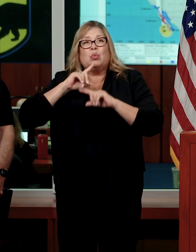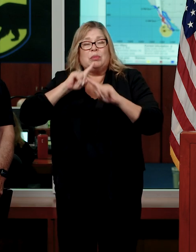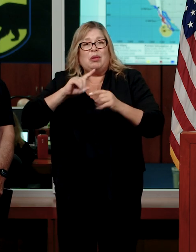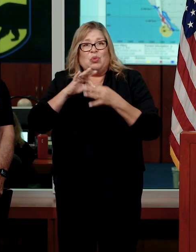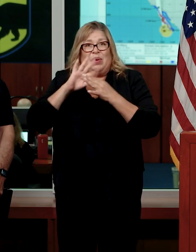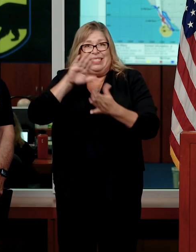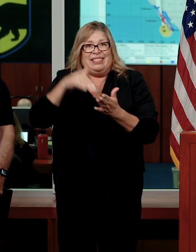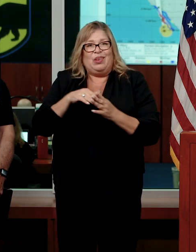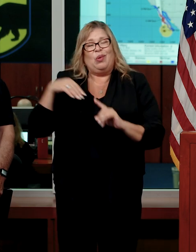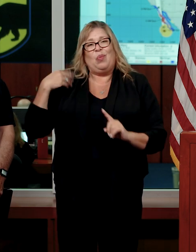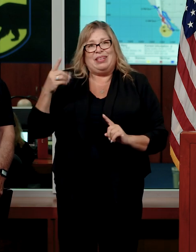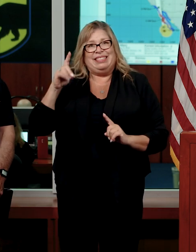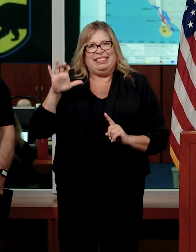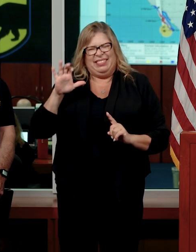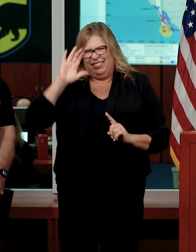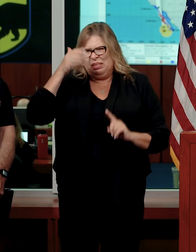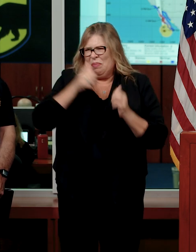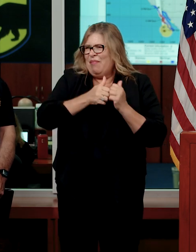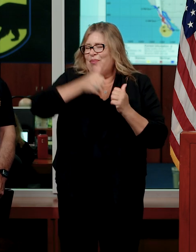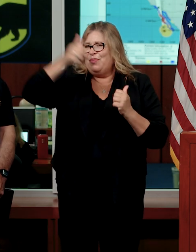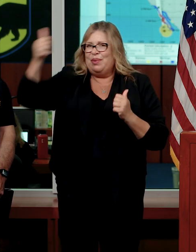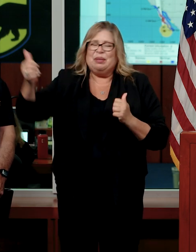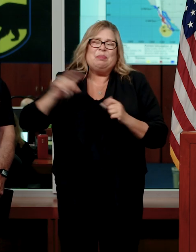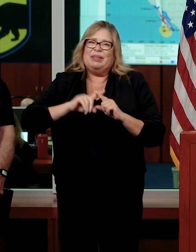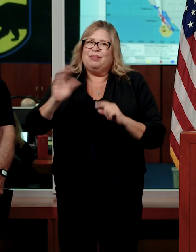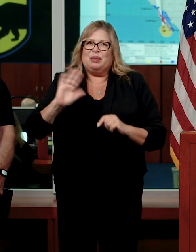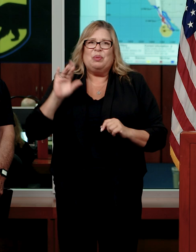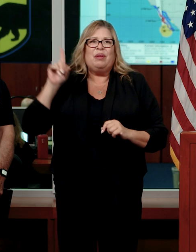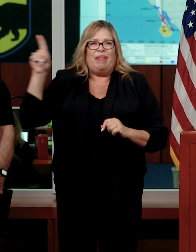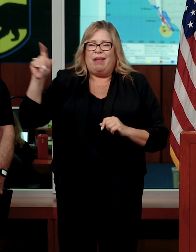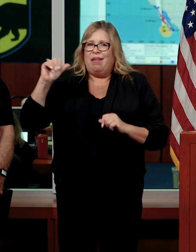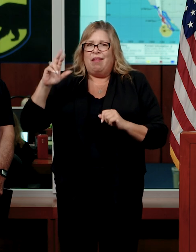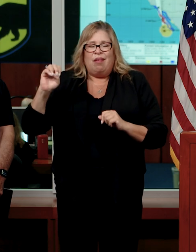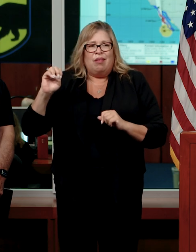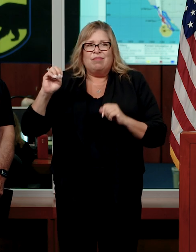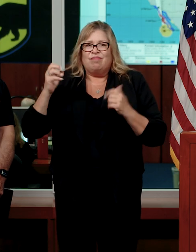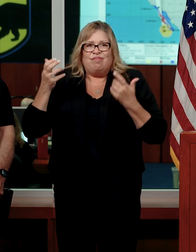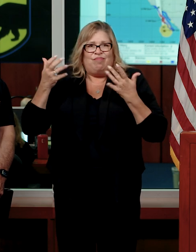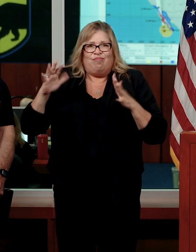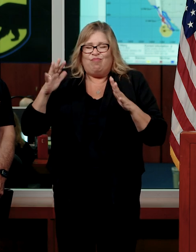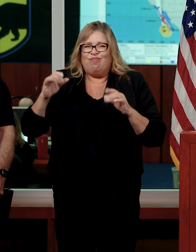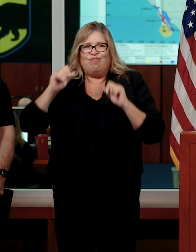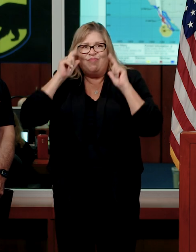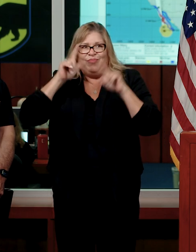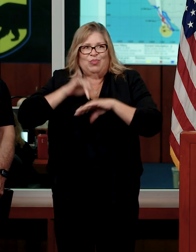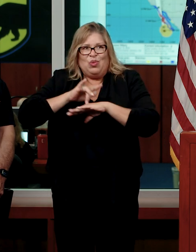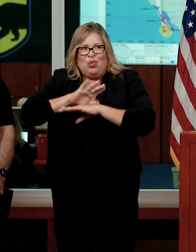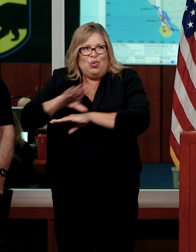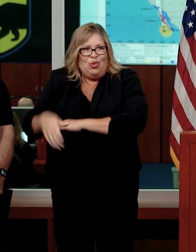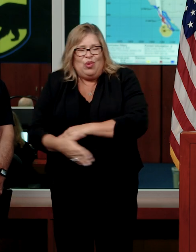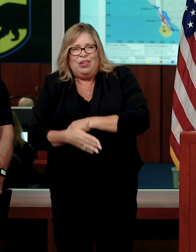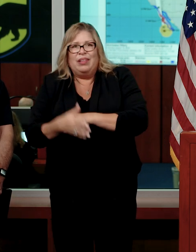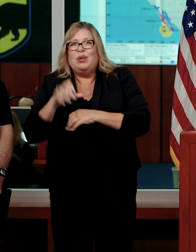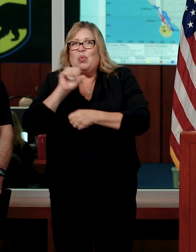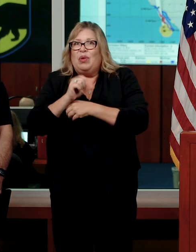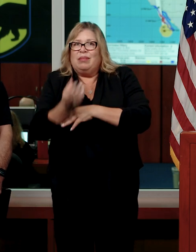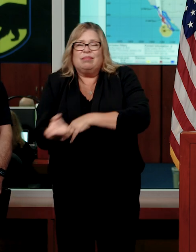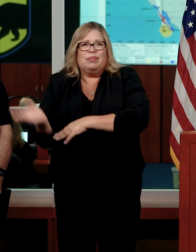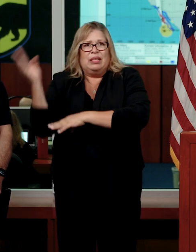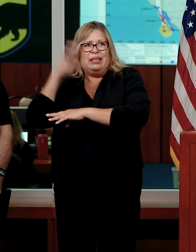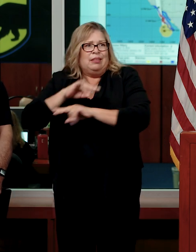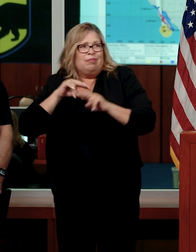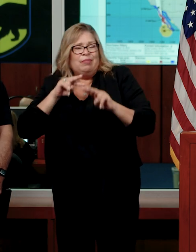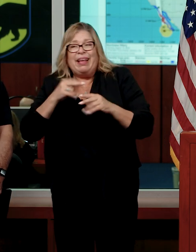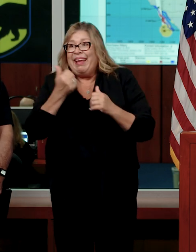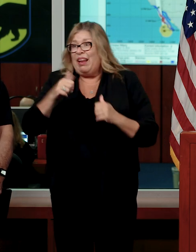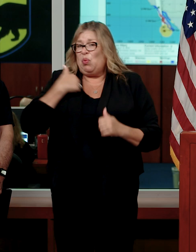They're not far away. They may seem far away, but they are up bright and early and working late to listen